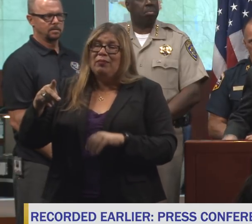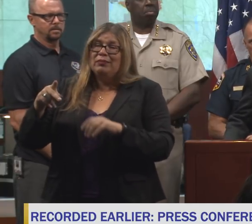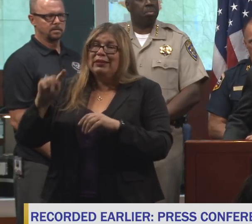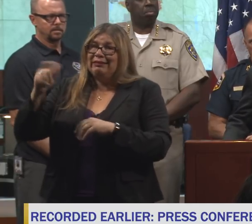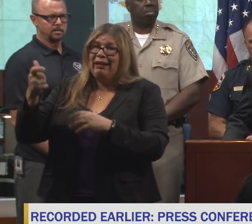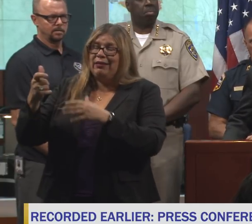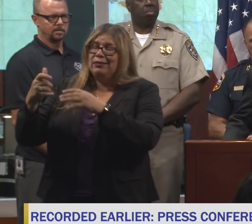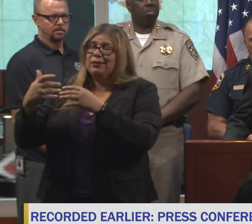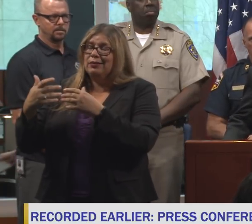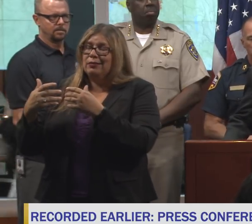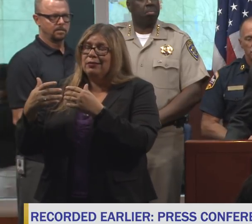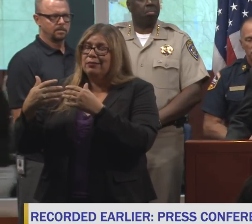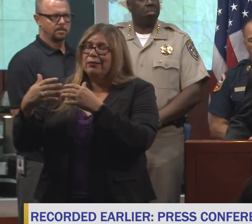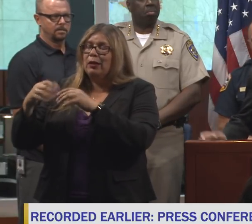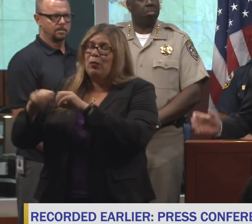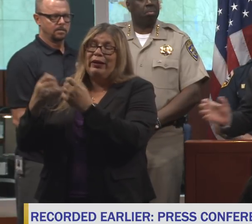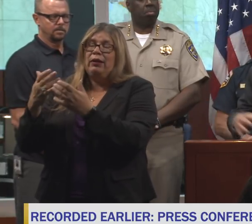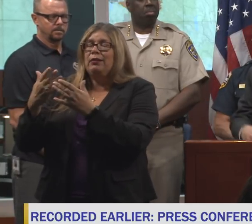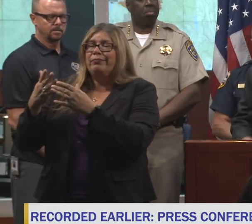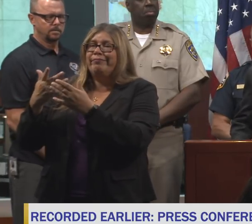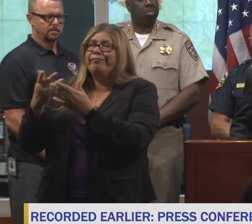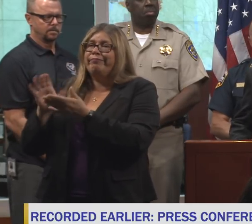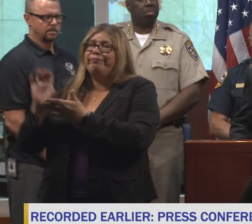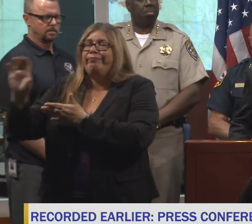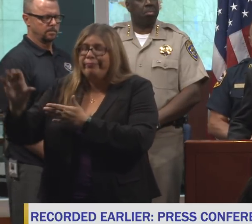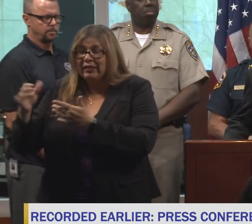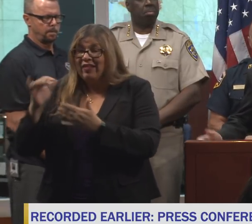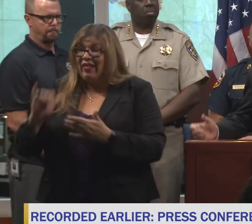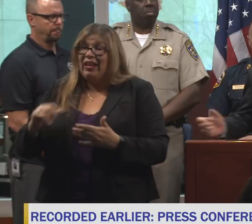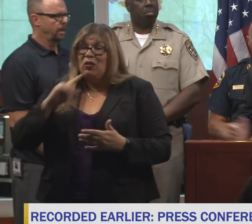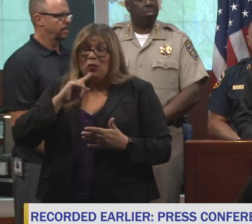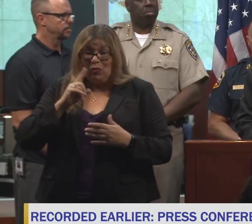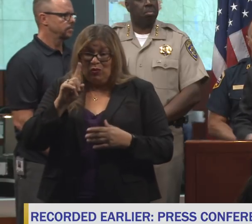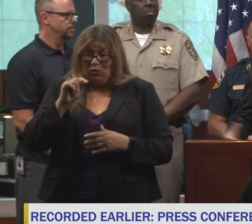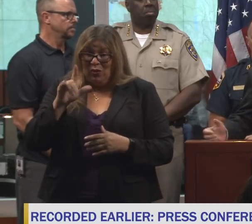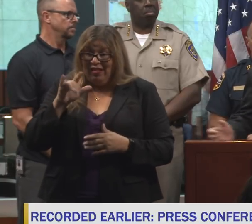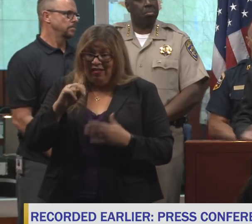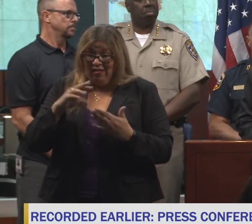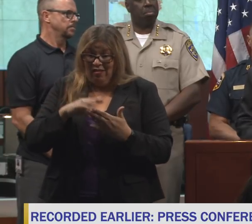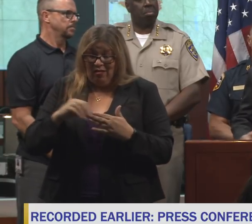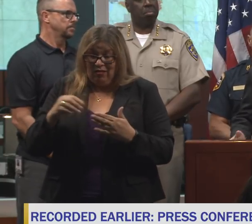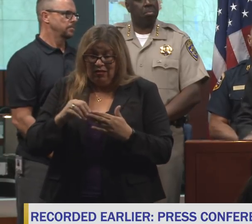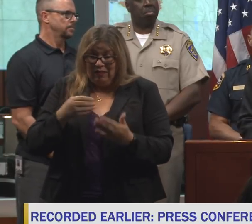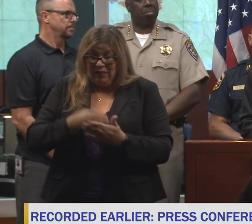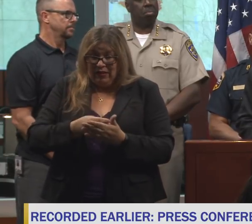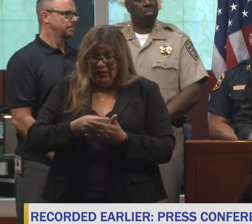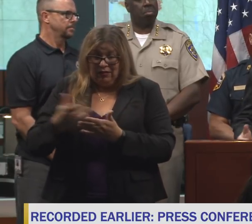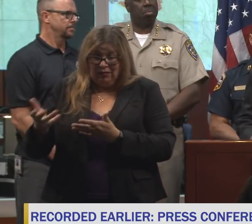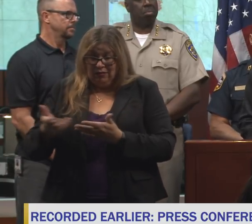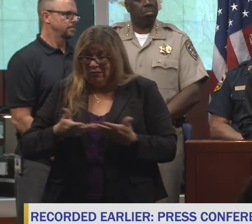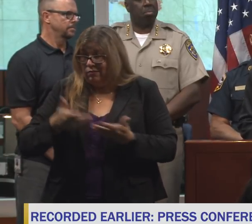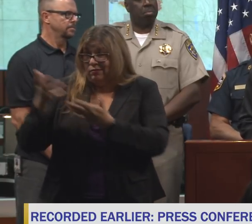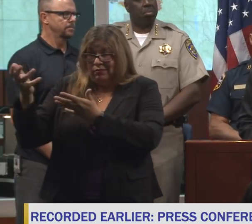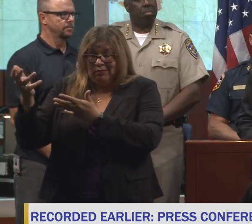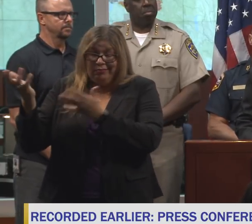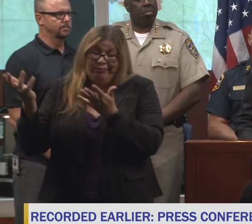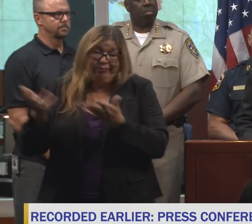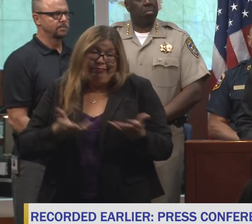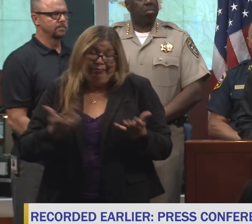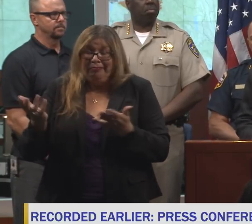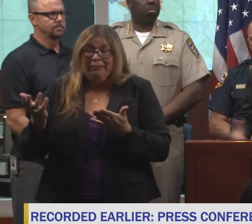is a stimulus. When you throw a trillion dollars of money into people's hands, one way or the other,